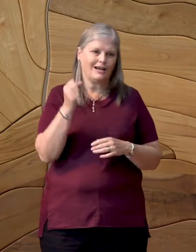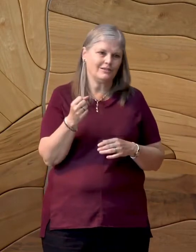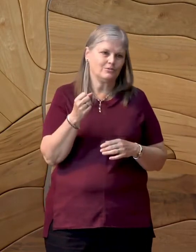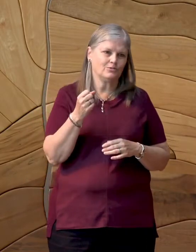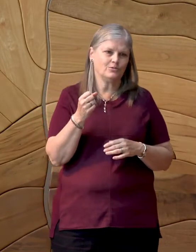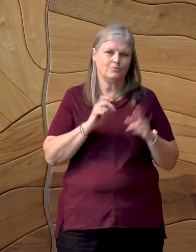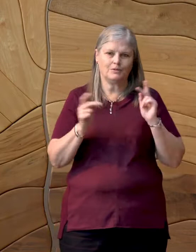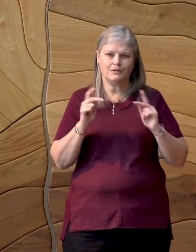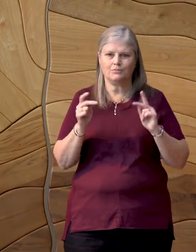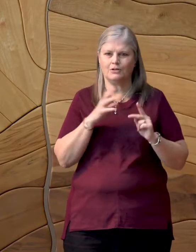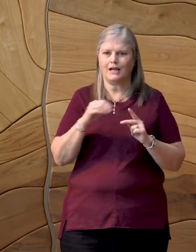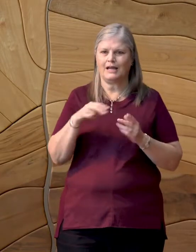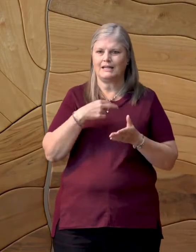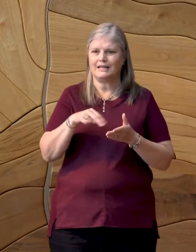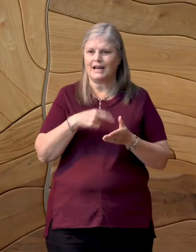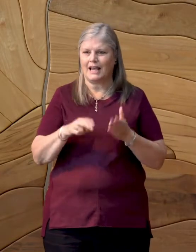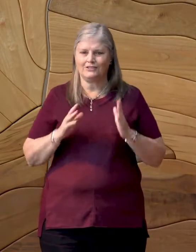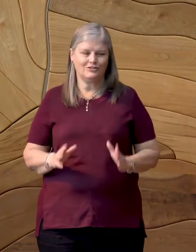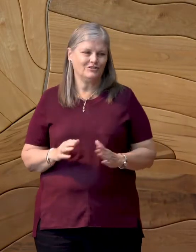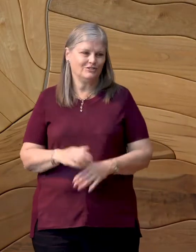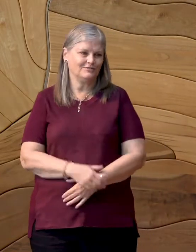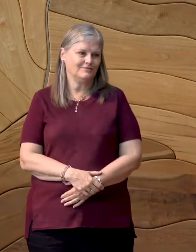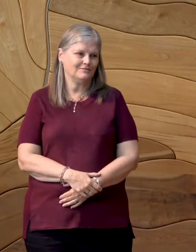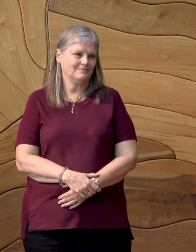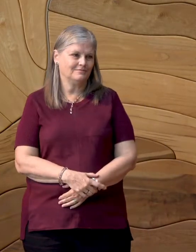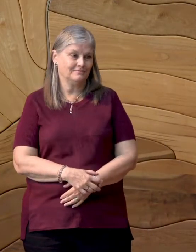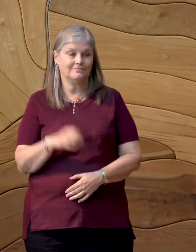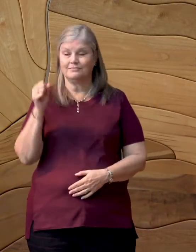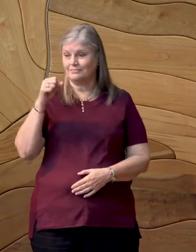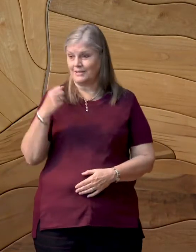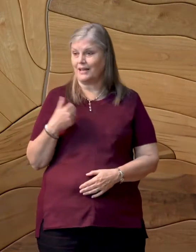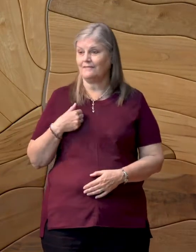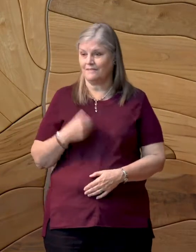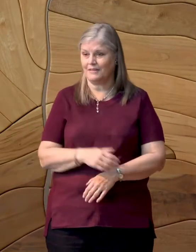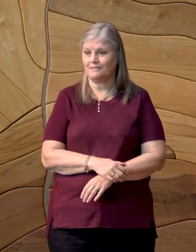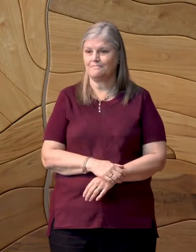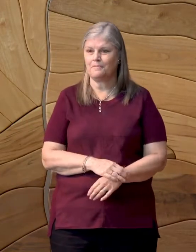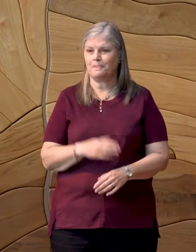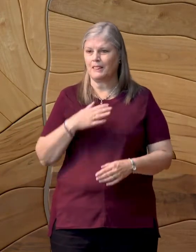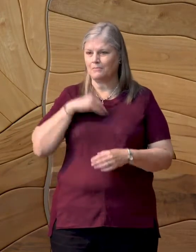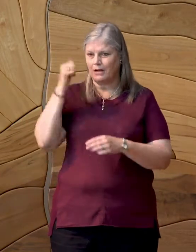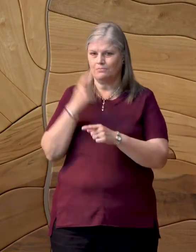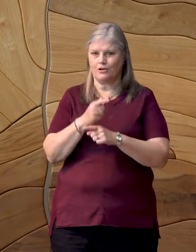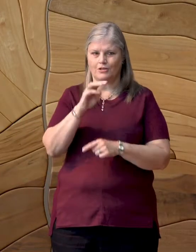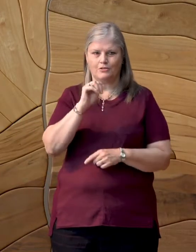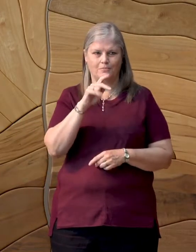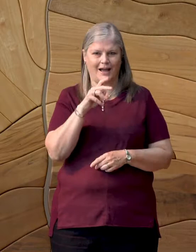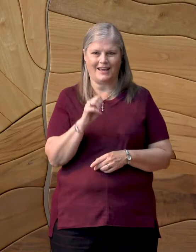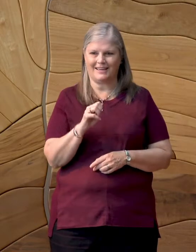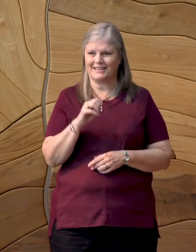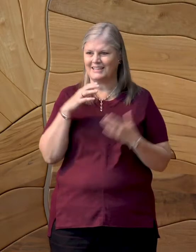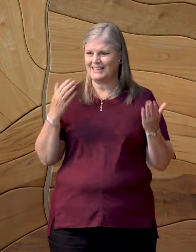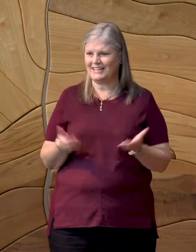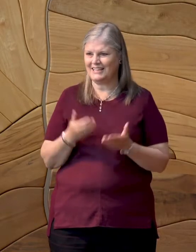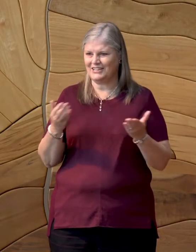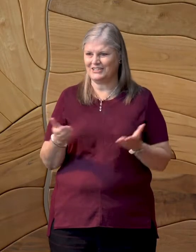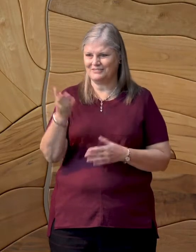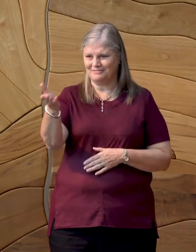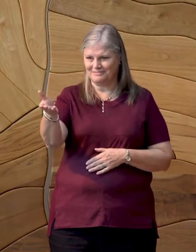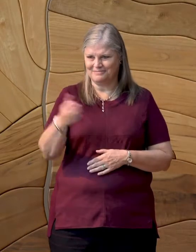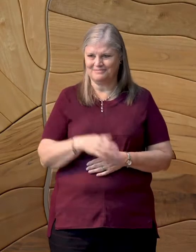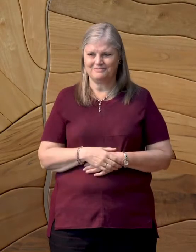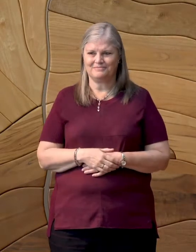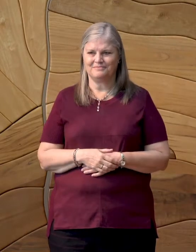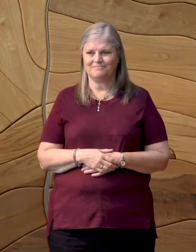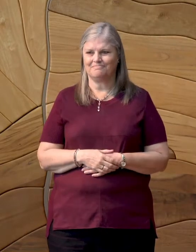schoolers, and a dancer or two. And we do. And my brother Mike is here. So